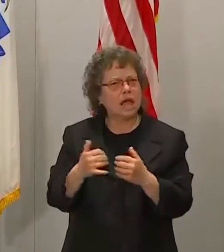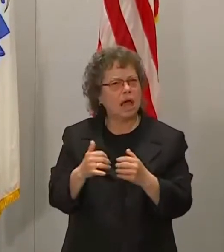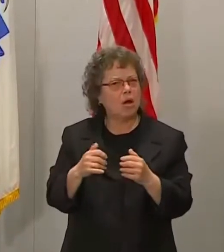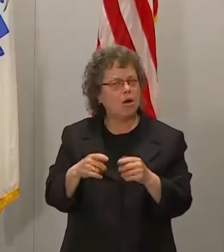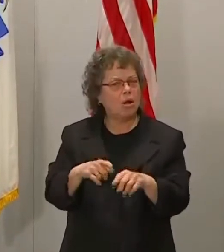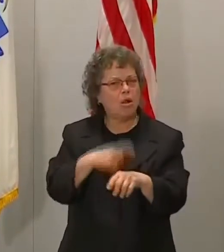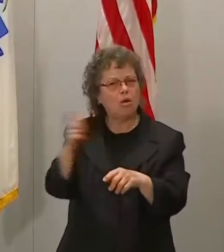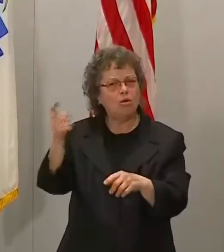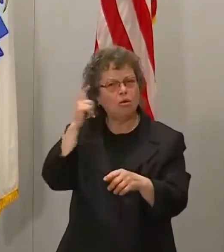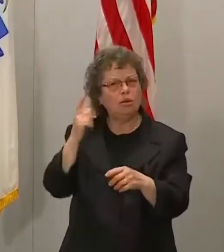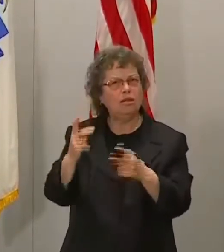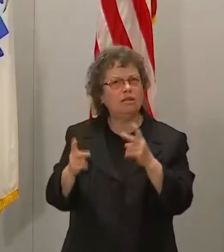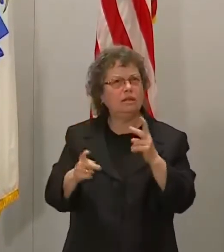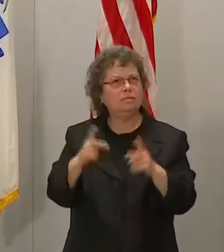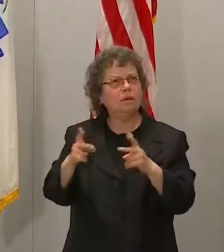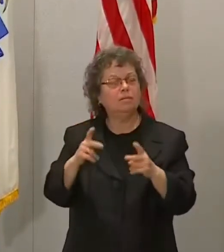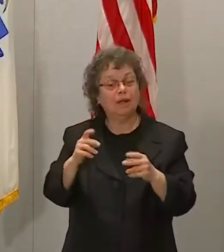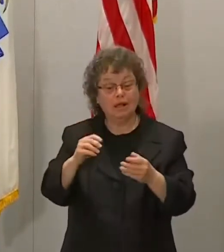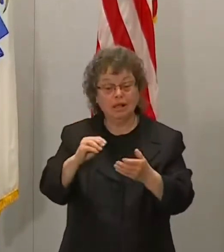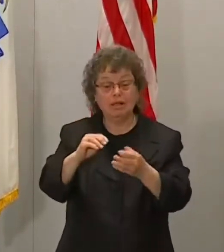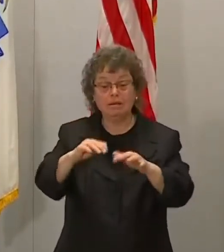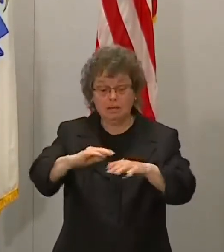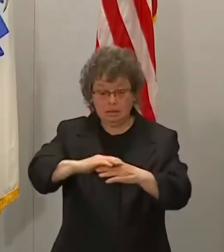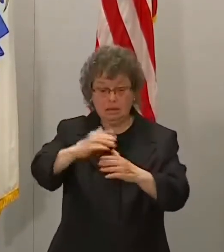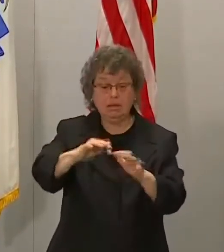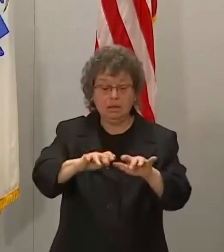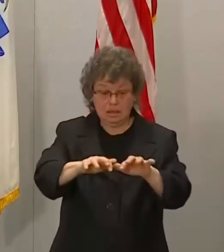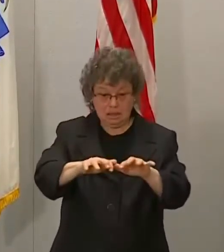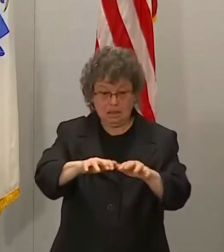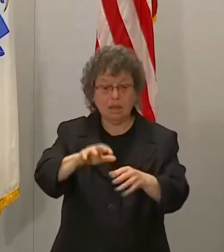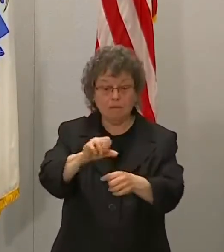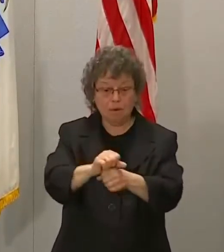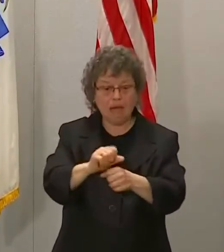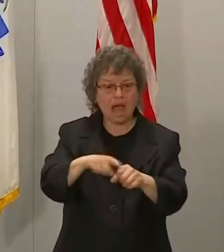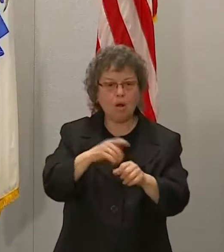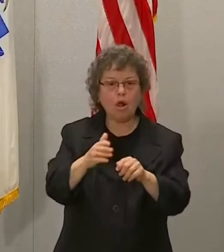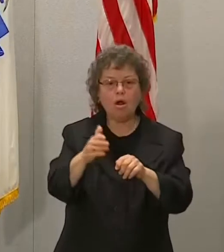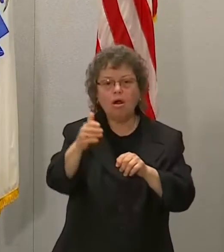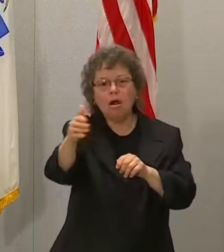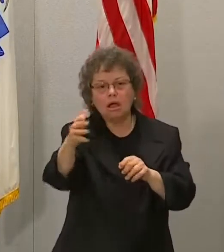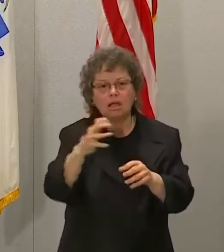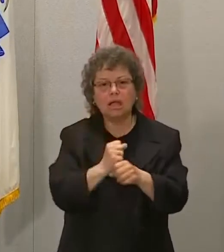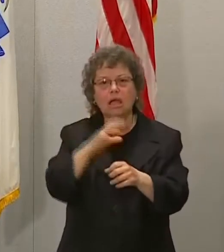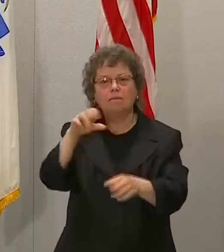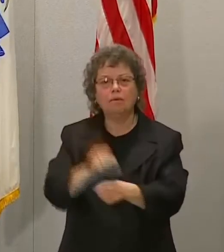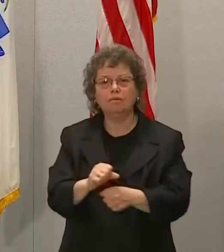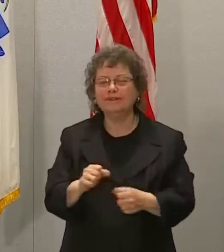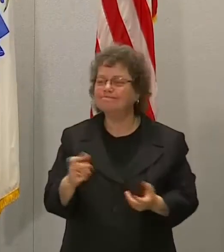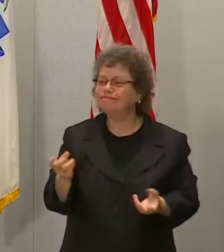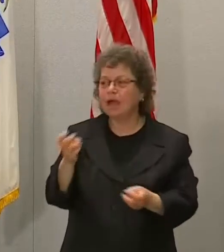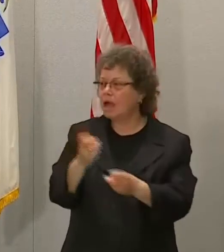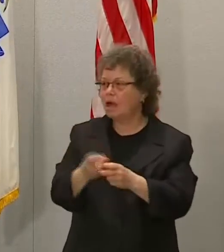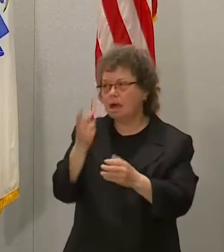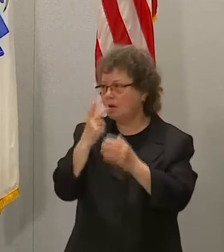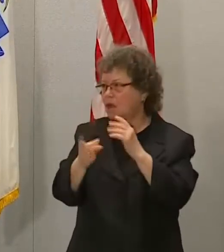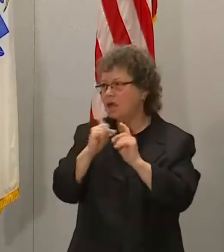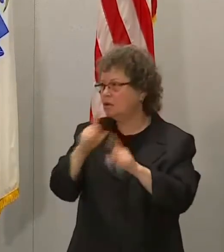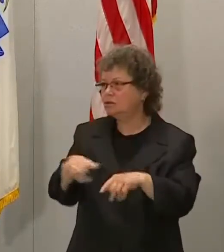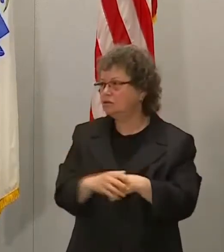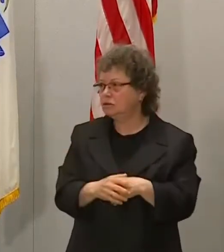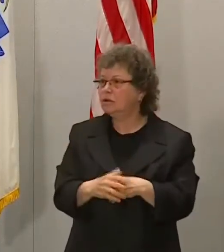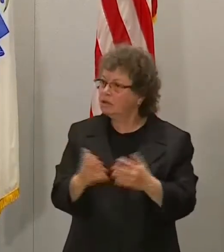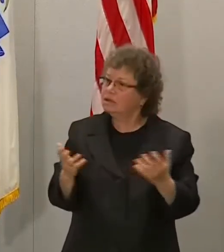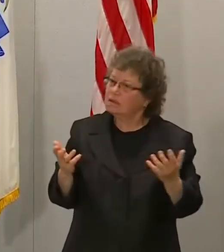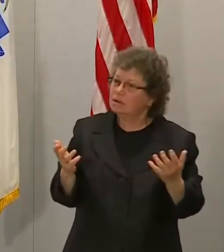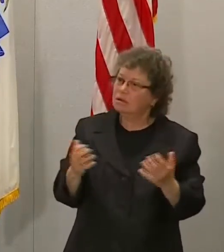How long do you think it will be? The hard part about answering the question about pre-registration is people do –